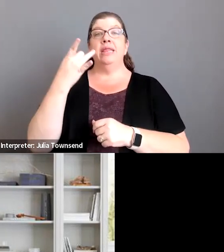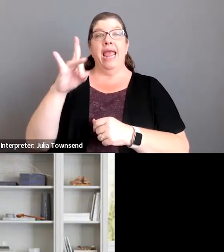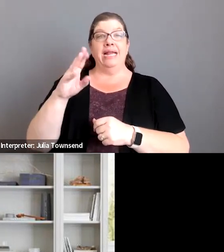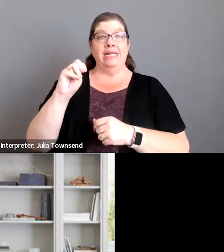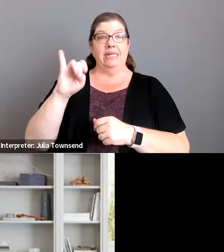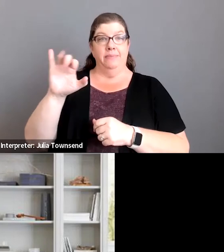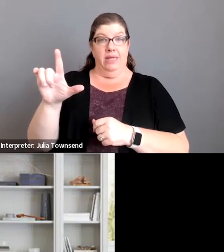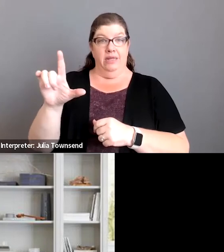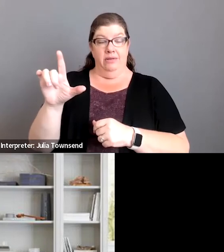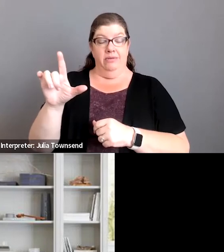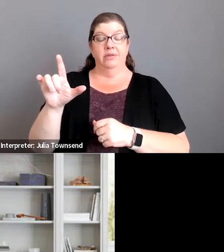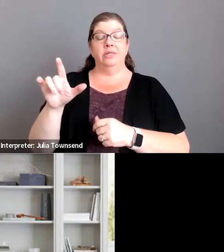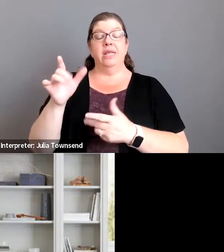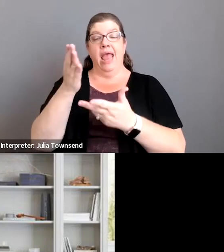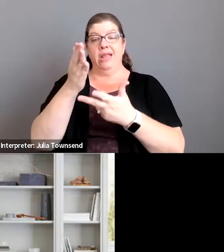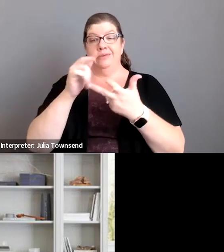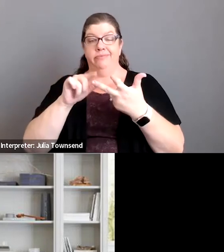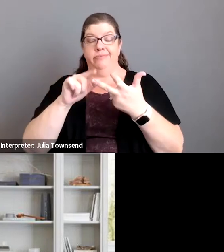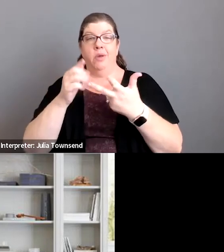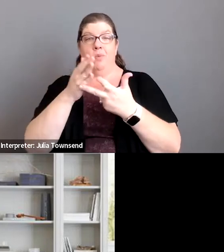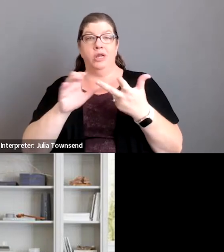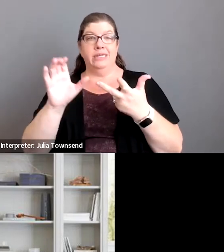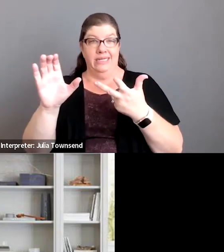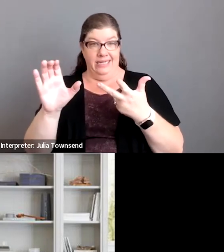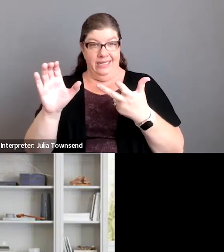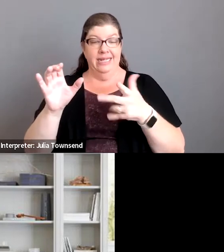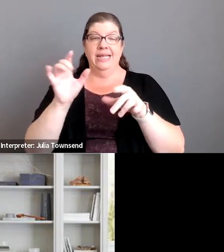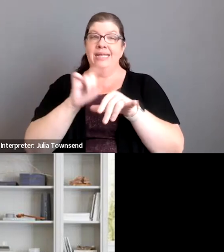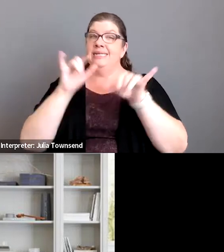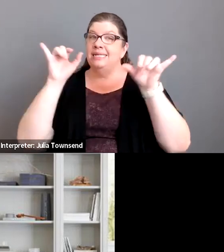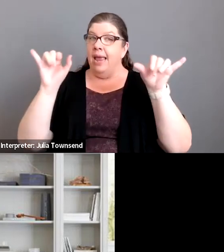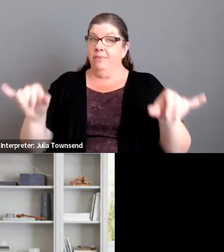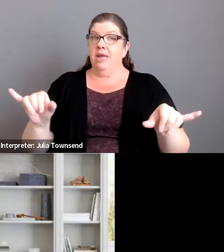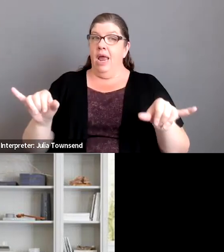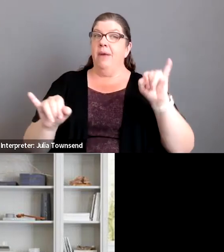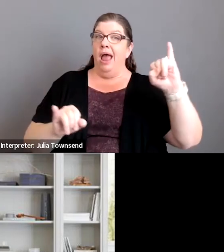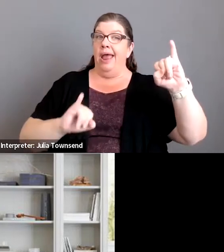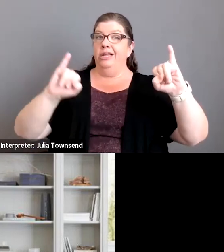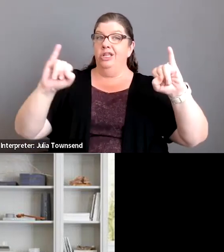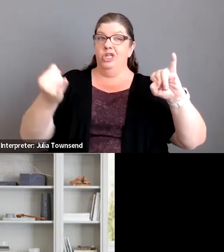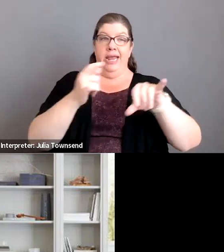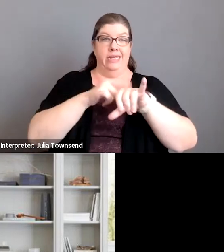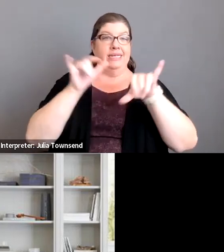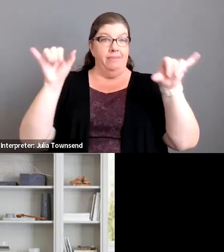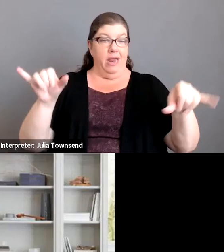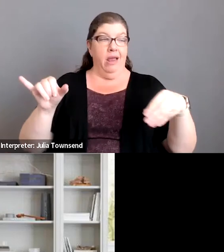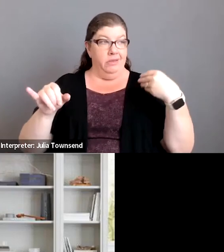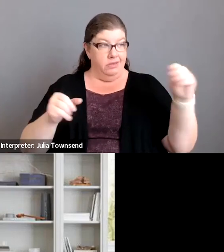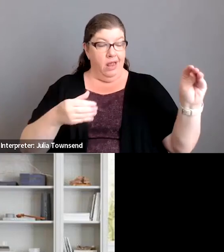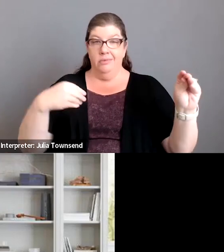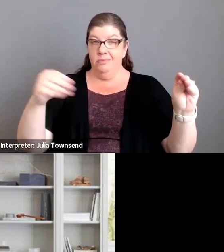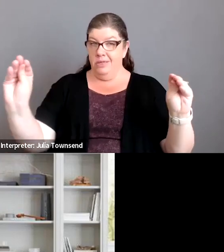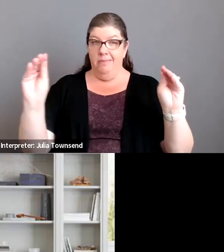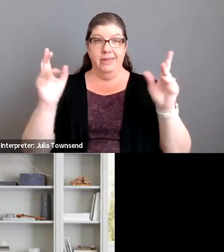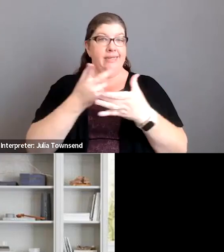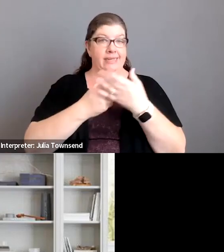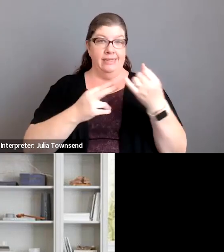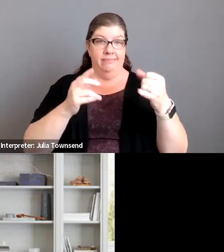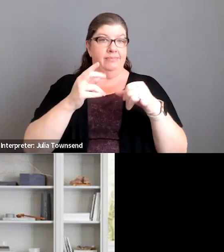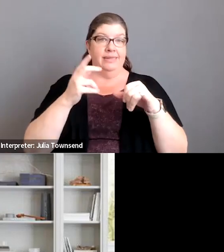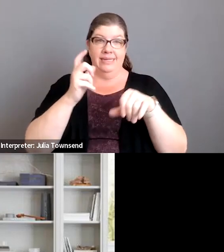million so the next series c on that we would do at the same time that we would do i just to you know sell them both at the same time